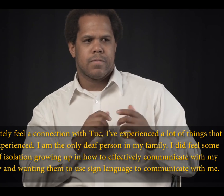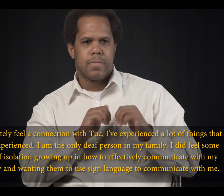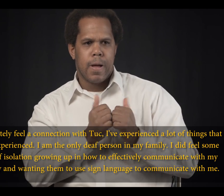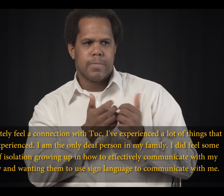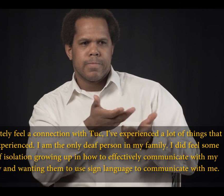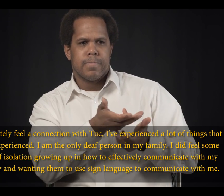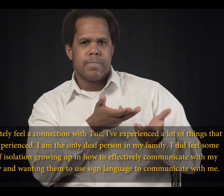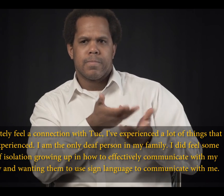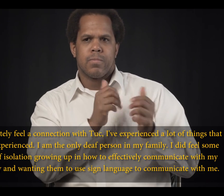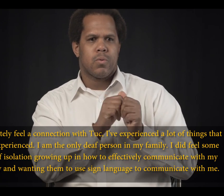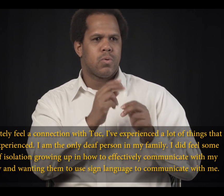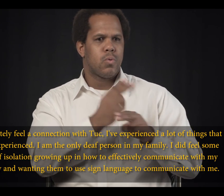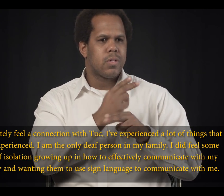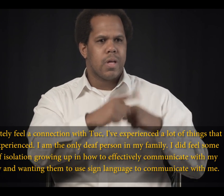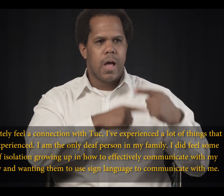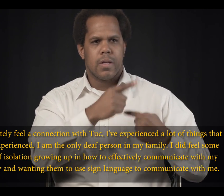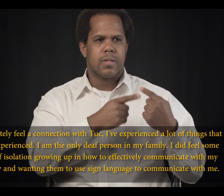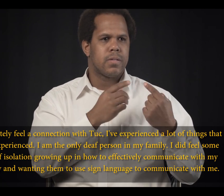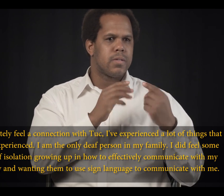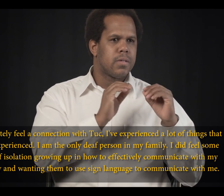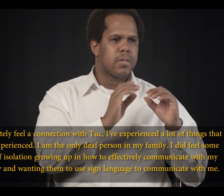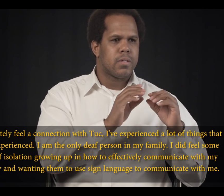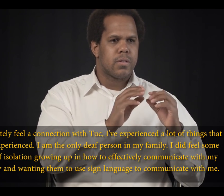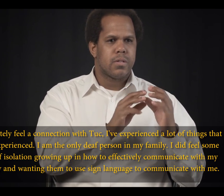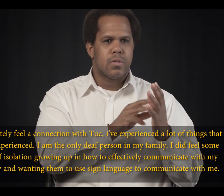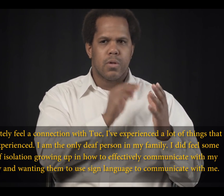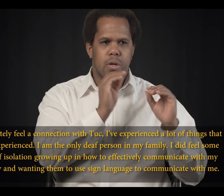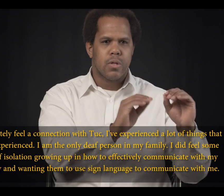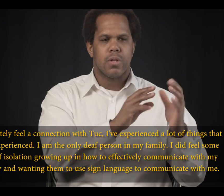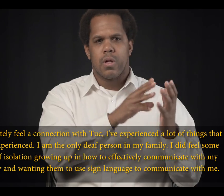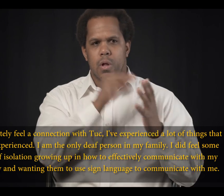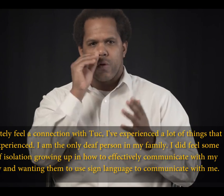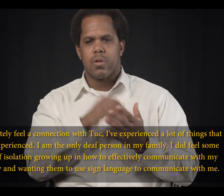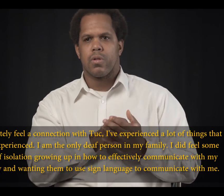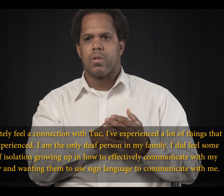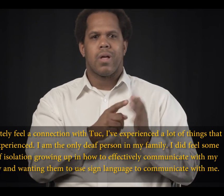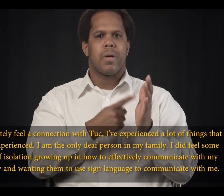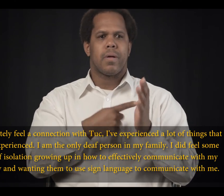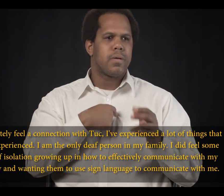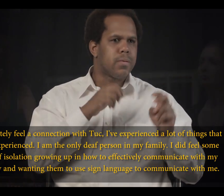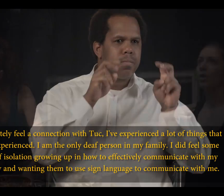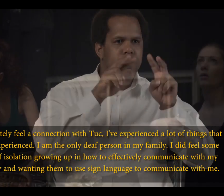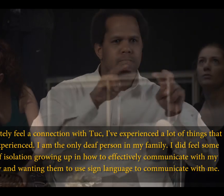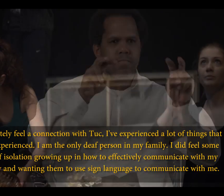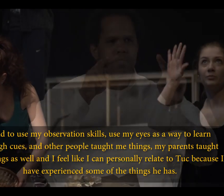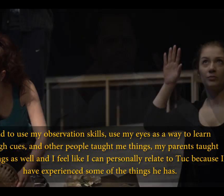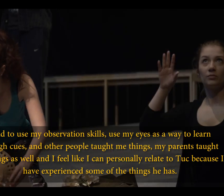communicate with my family and wanting them to use sign language to be able to communicate with me and